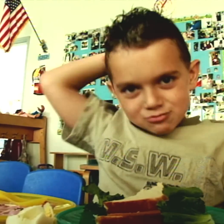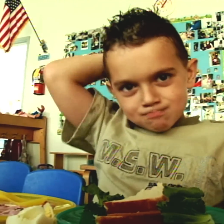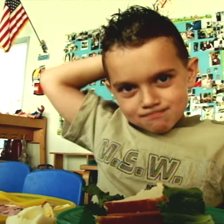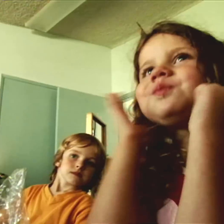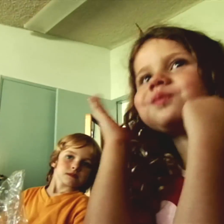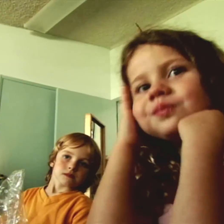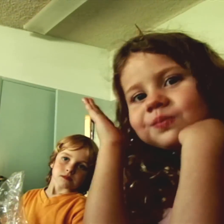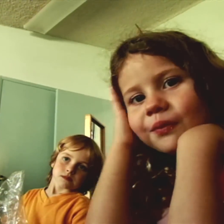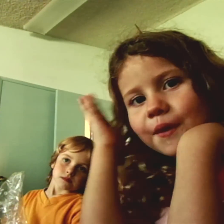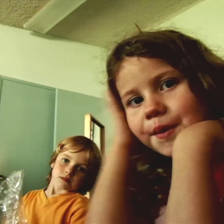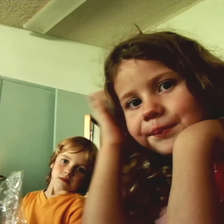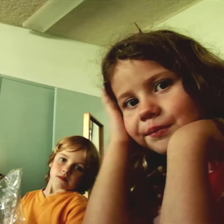Tap your head.